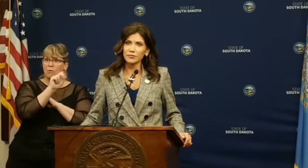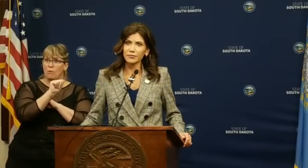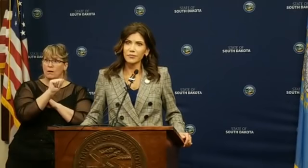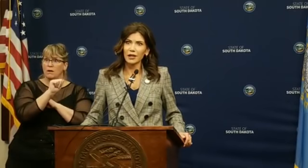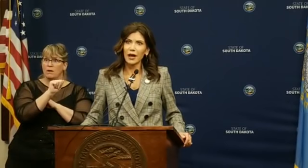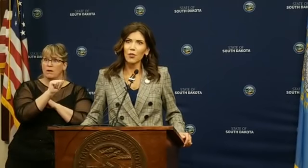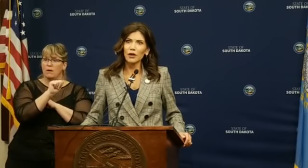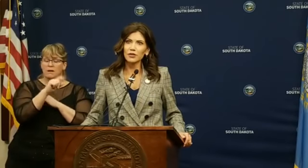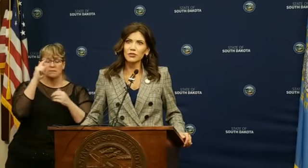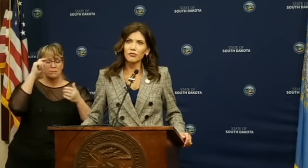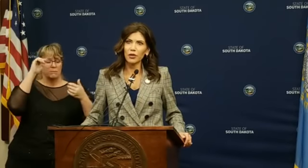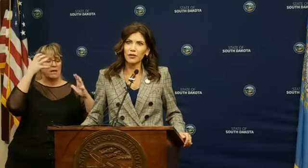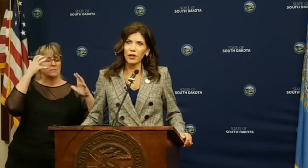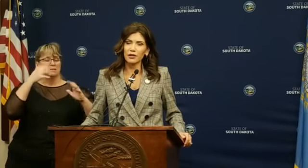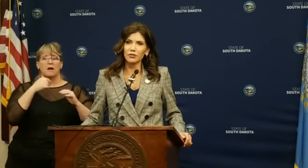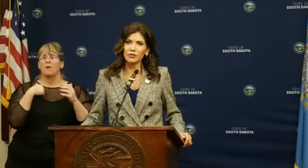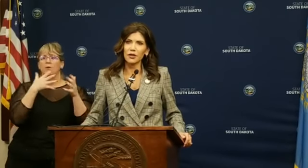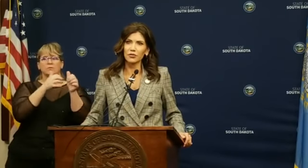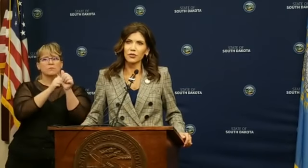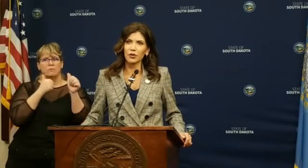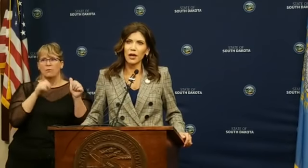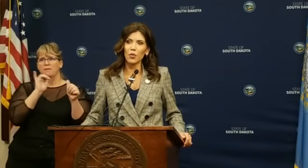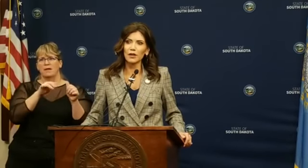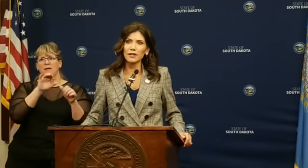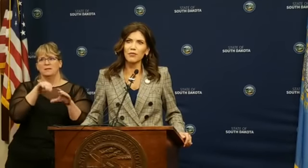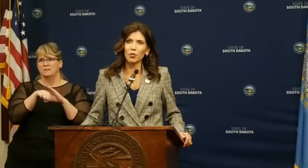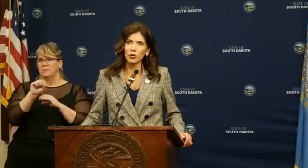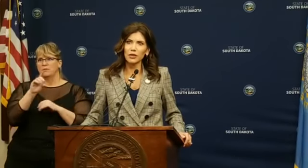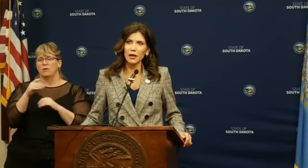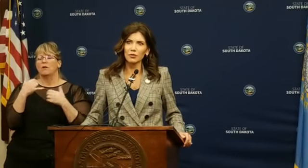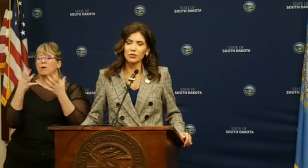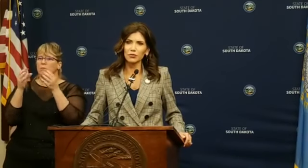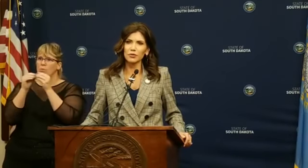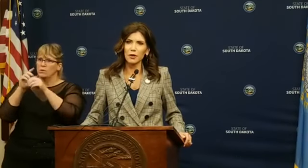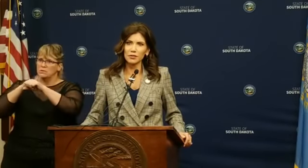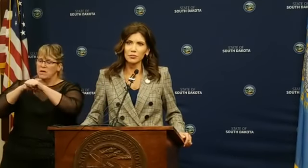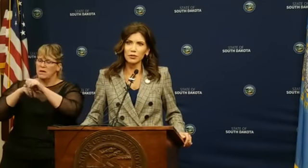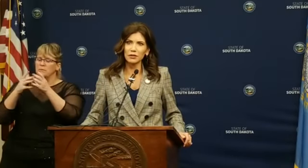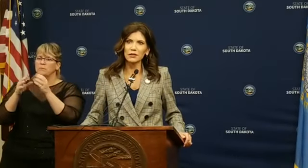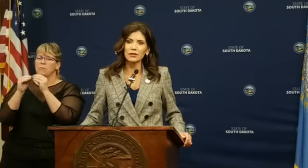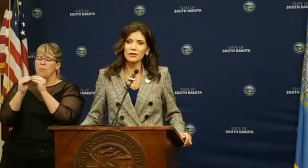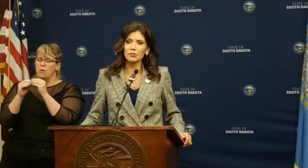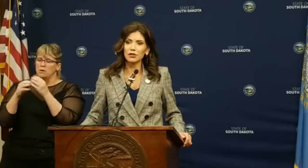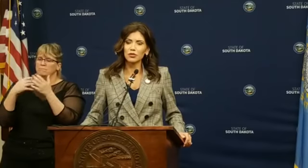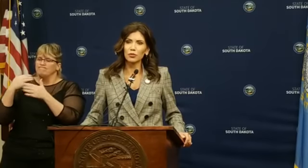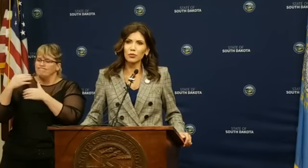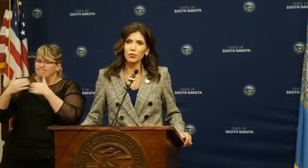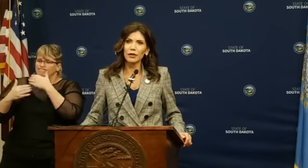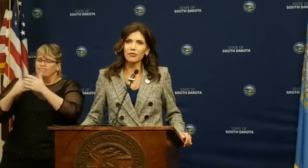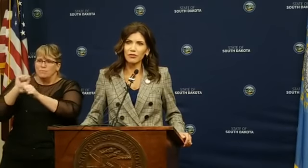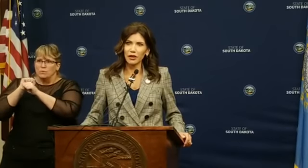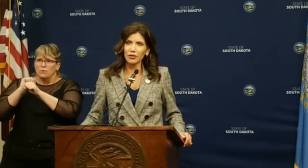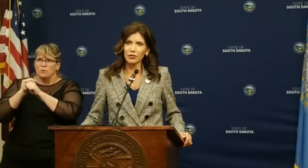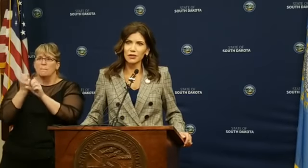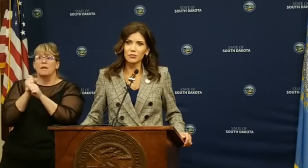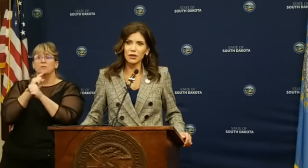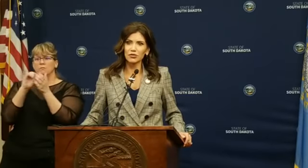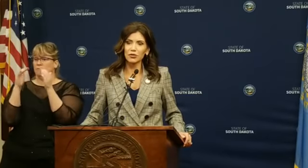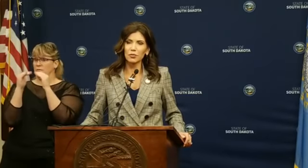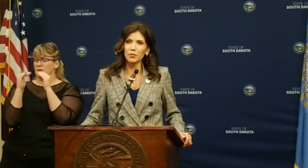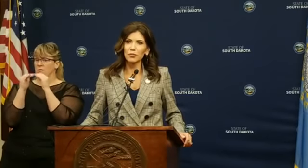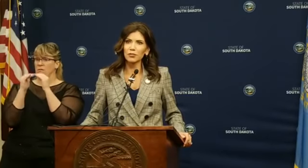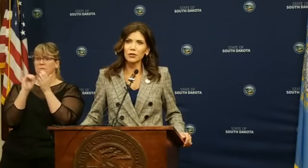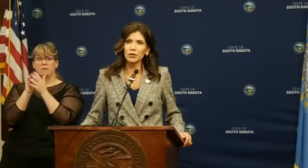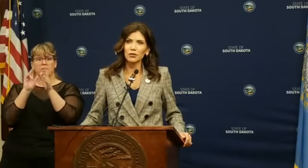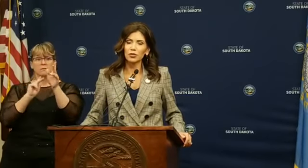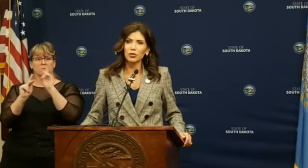a mess. And I wanted to avoid that here in South Dakota. I wanted to have more time to do it responsibly to make sure we were being fair and to make